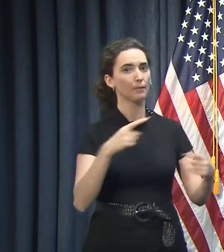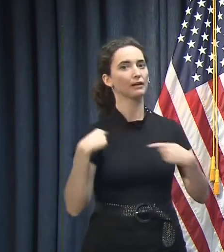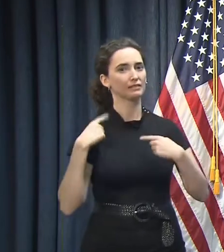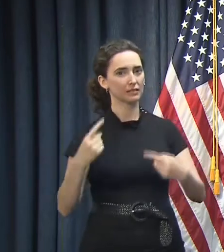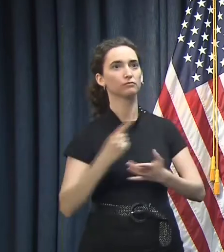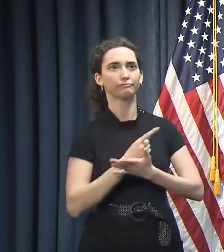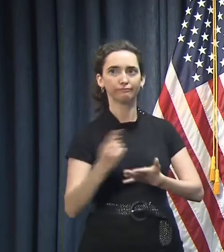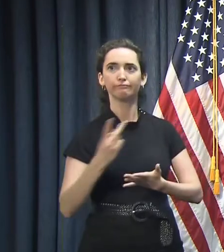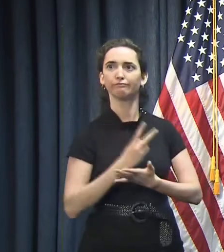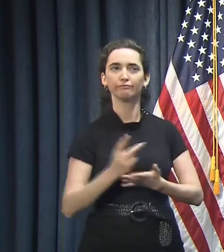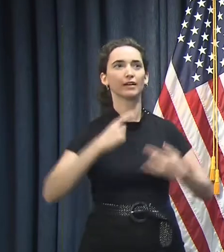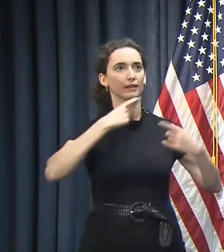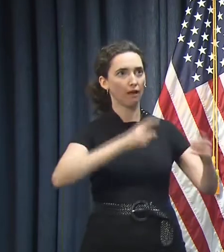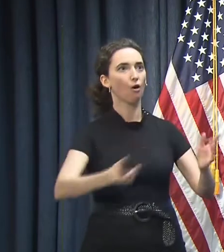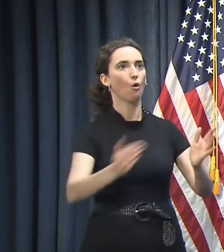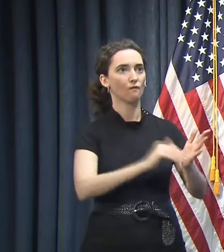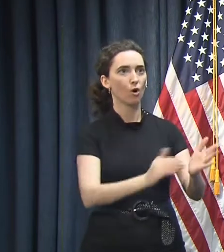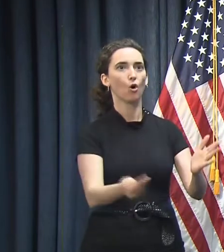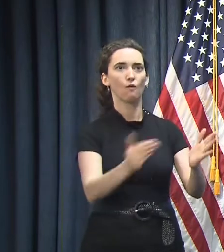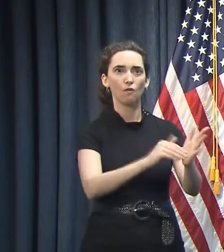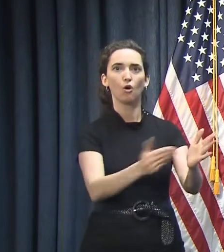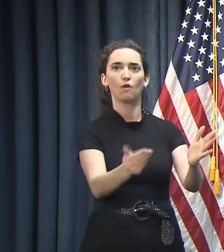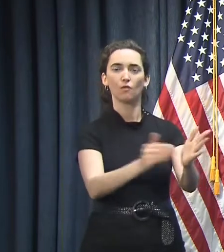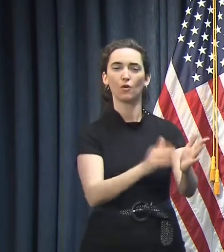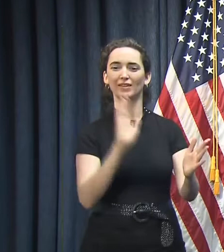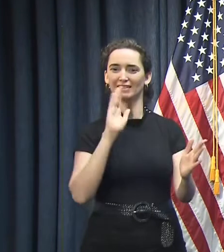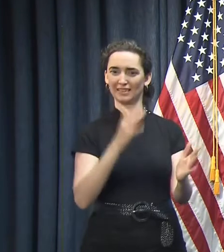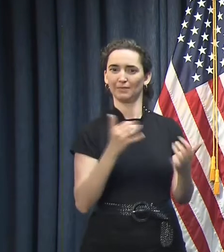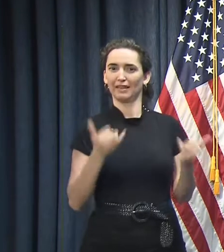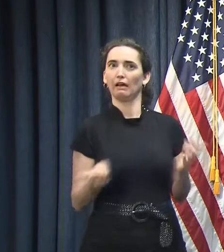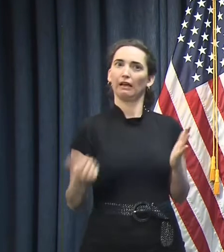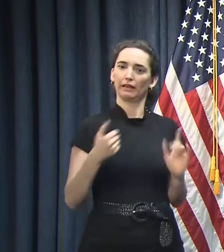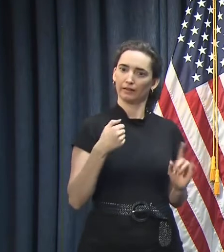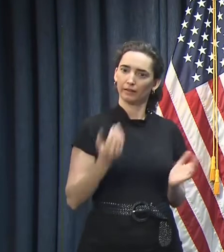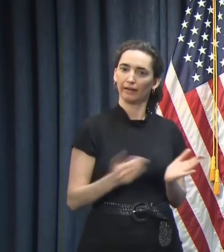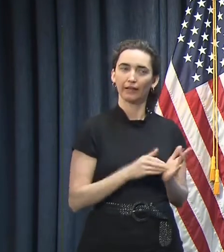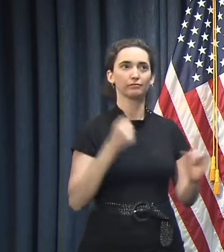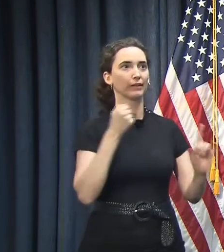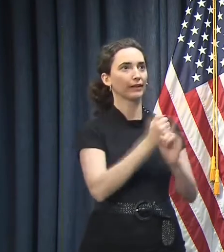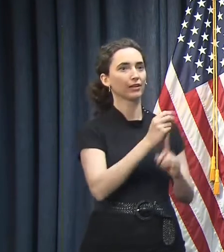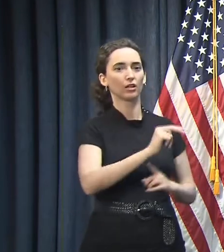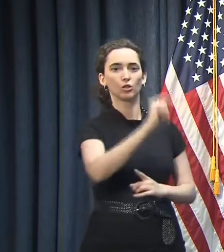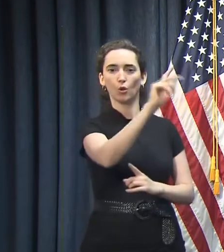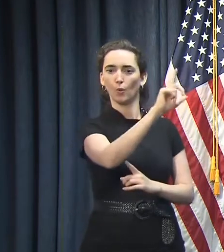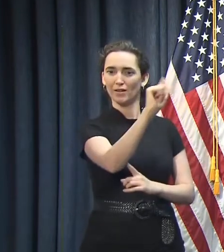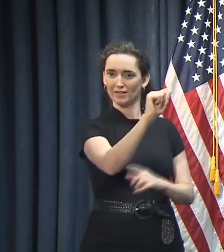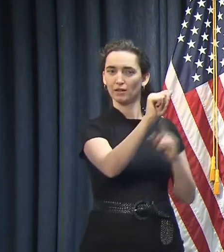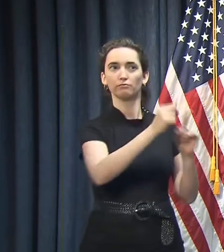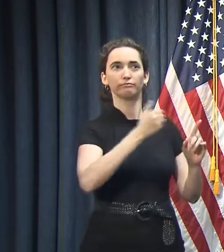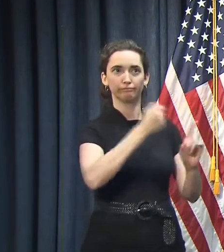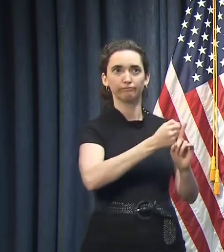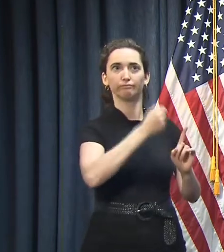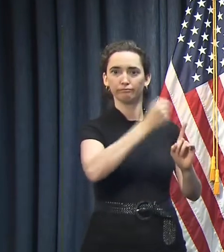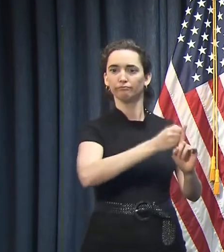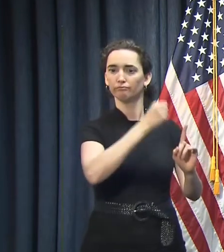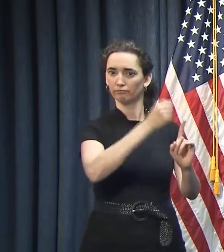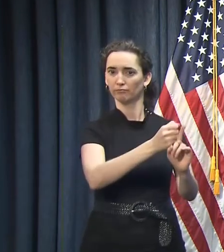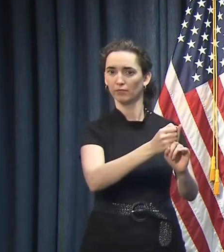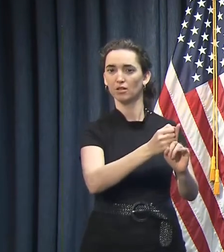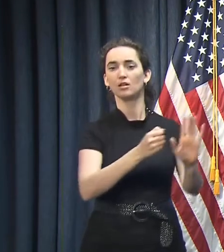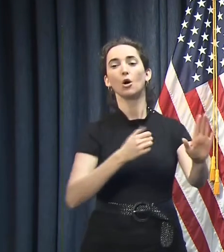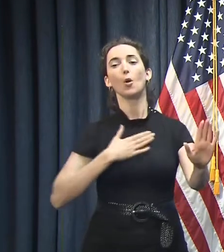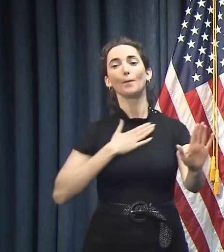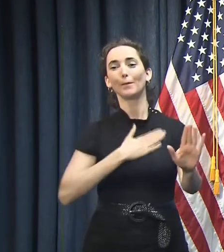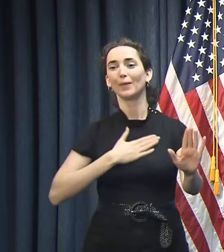last several weeks. And it seems to be hitting North Louisiana at a regular clip, but I'm asking